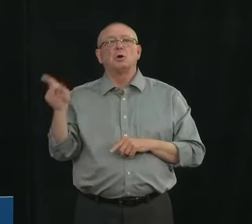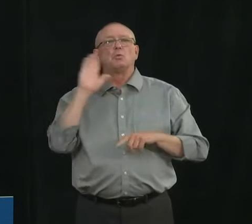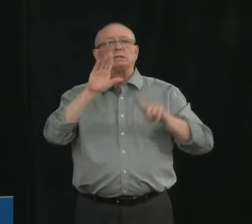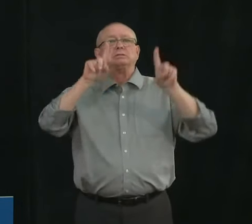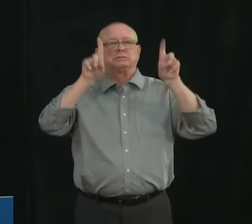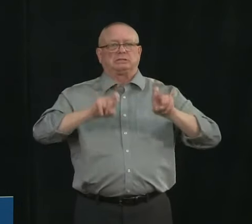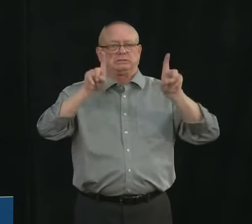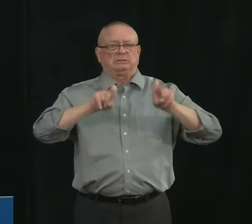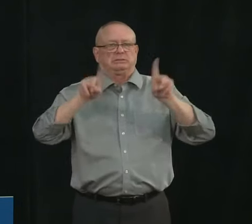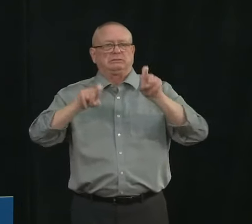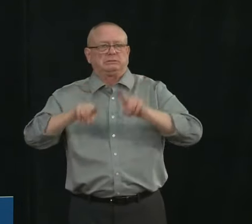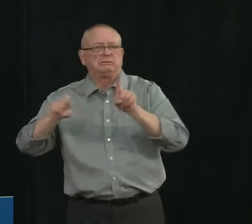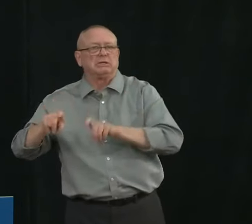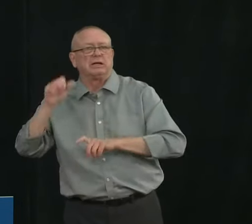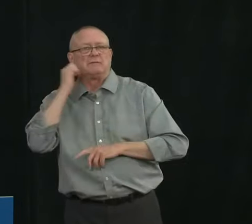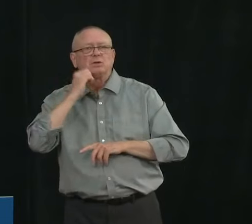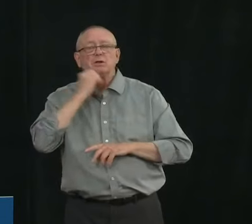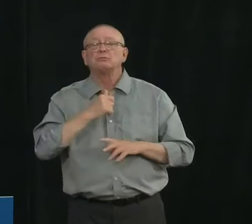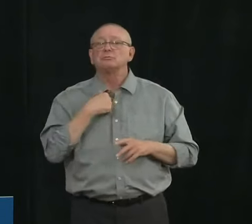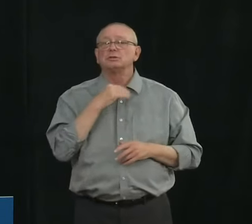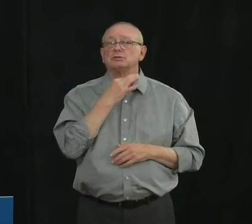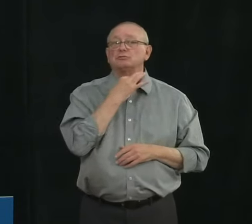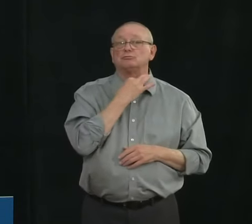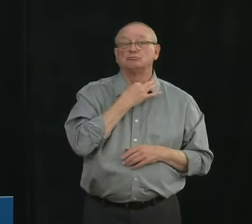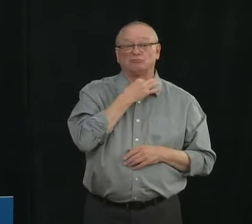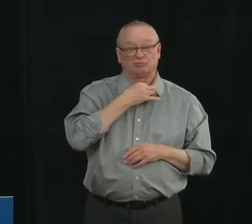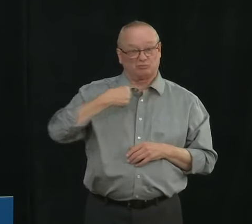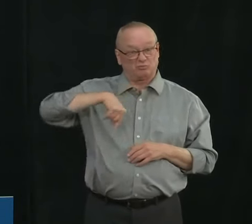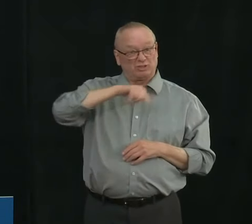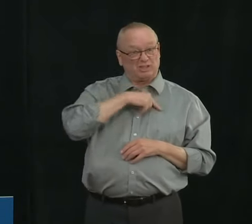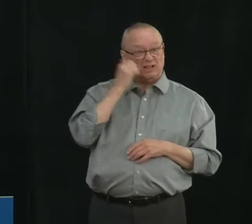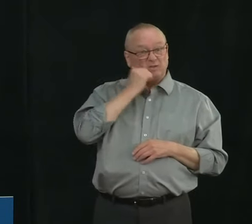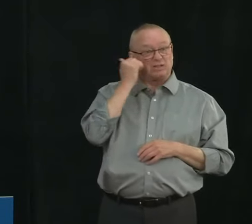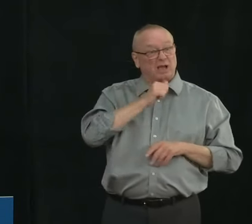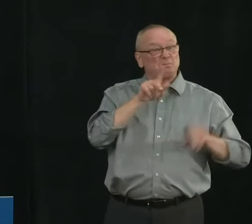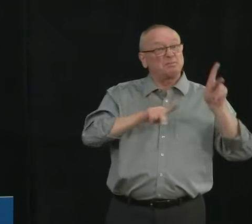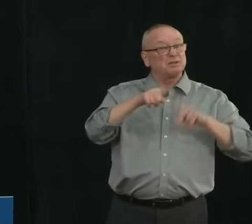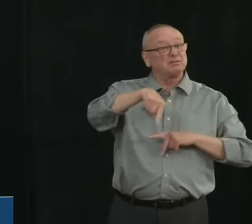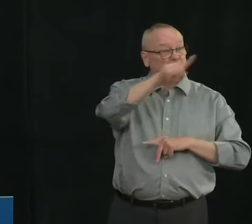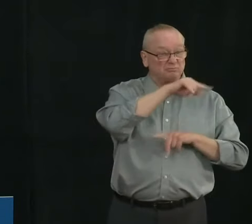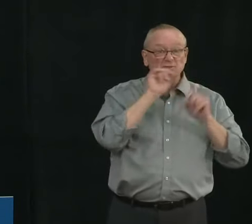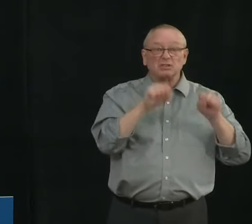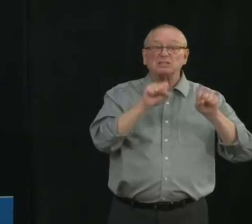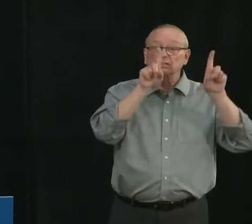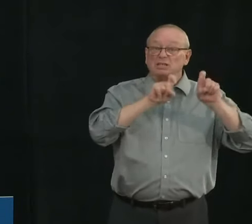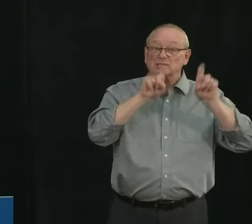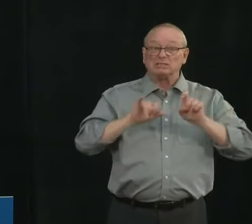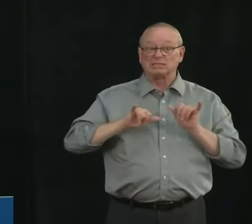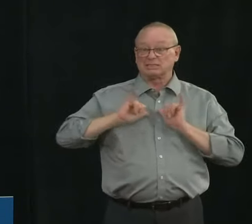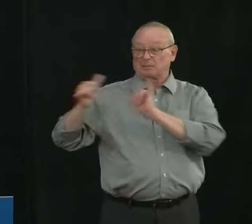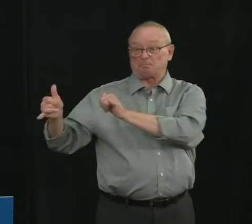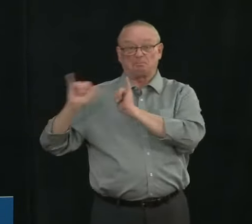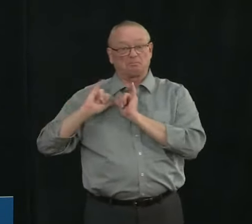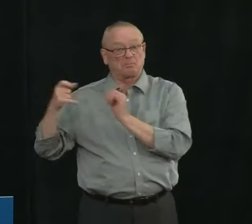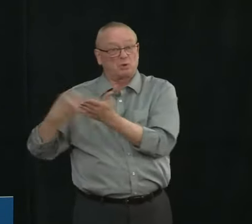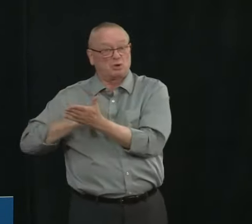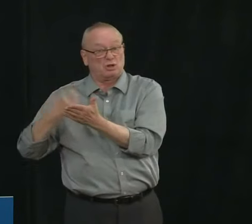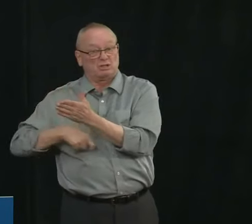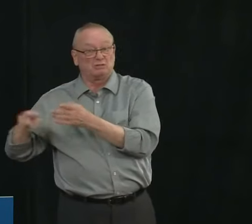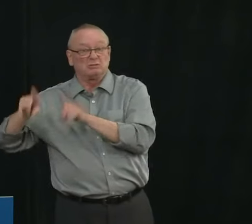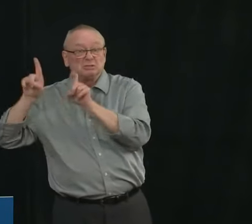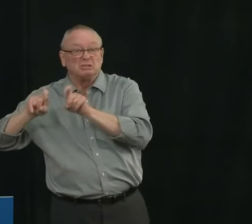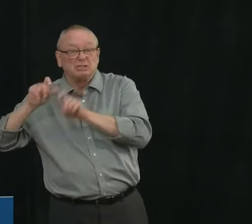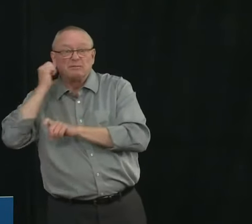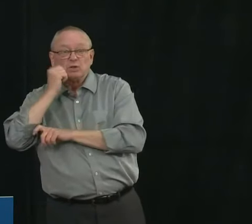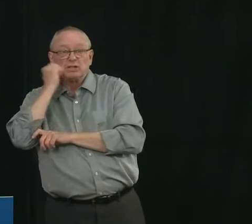have the same access to tests as hockey players so there's no restriction on the frequency with which people